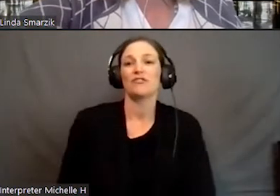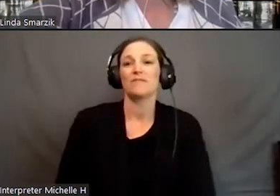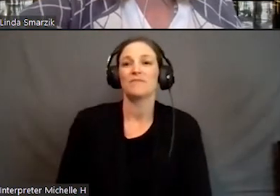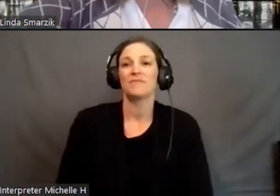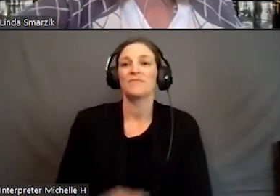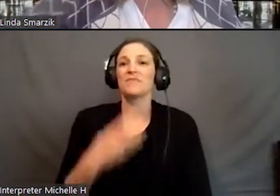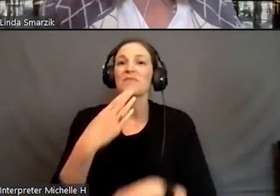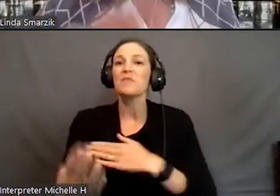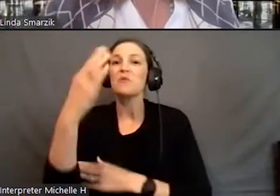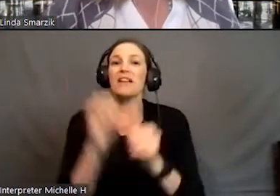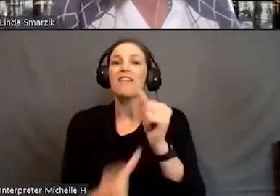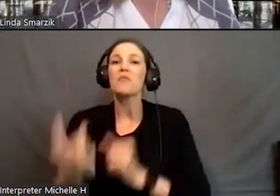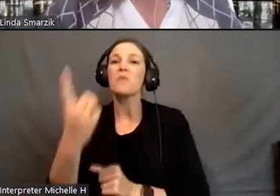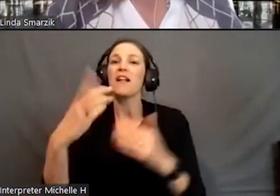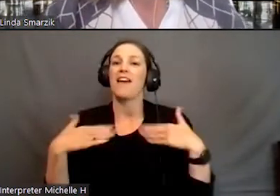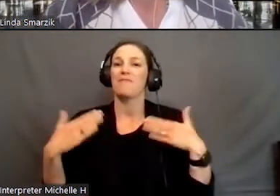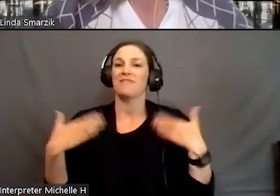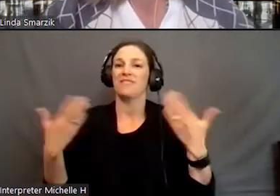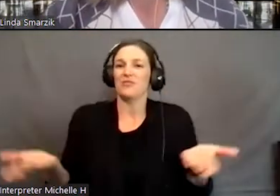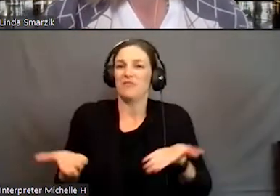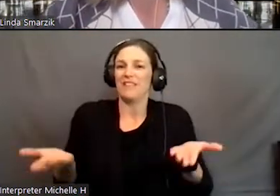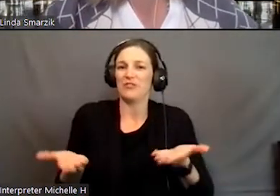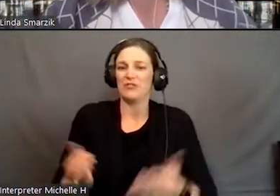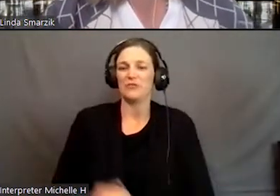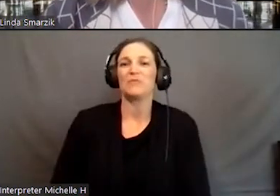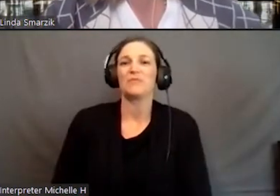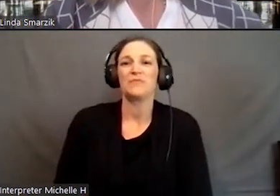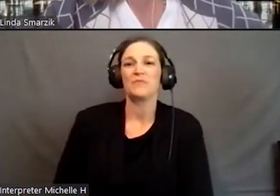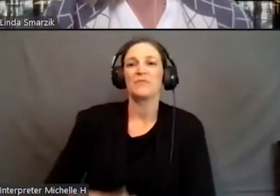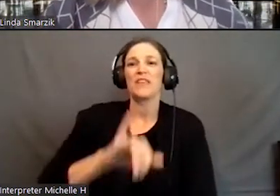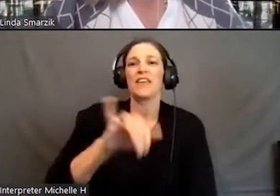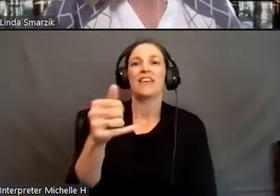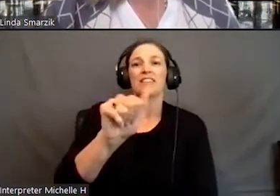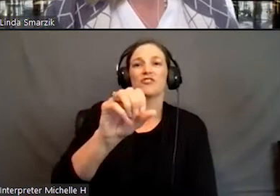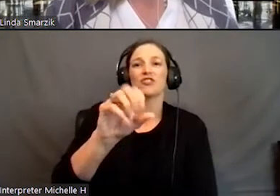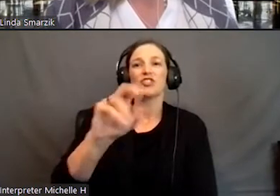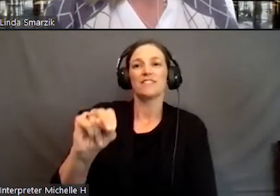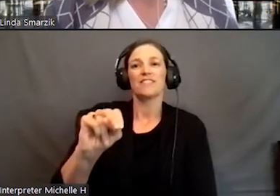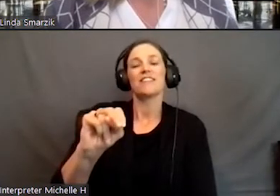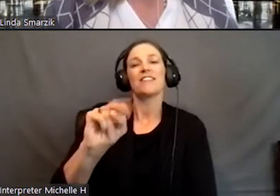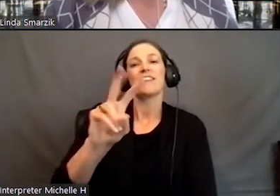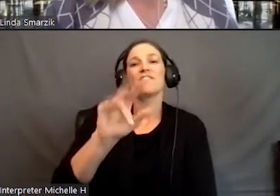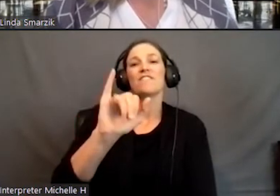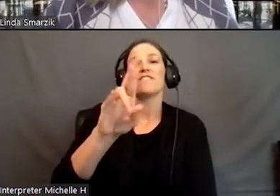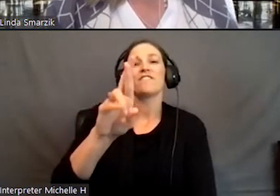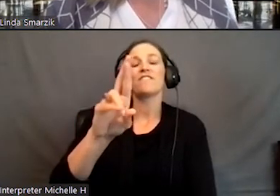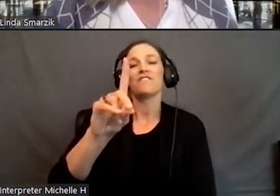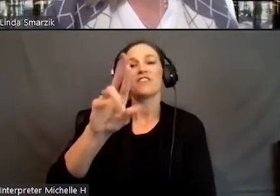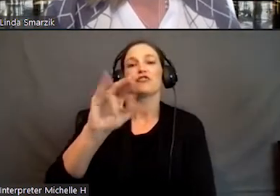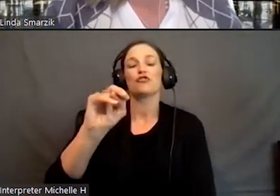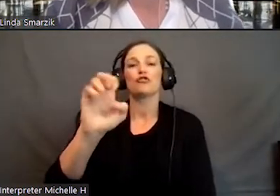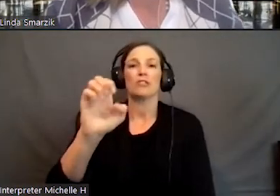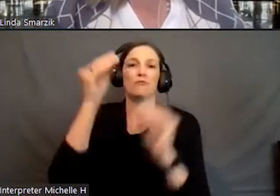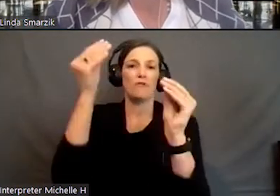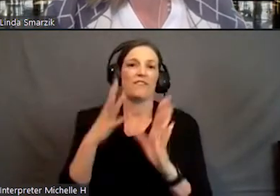morning, everyone. Glad to be here. And Jason Badreen, a Professor of Communication Studies.